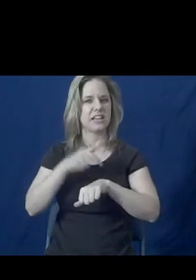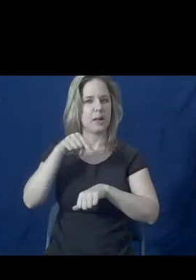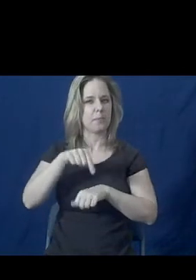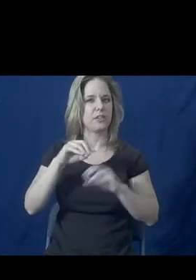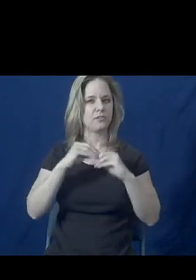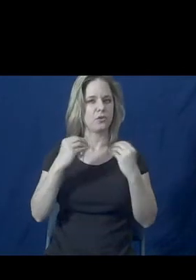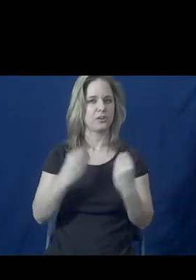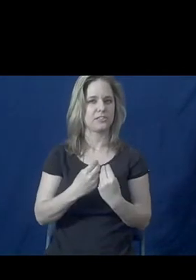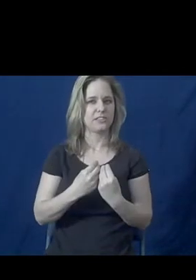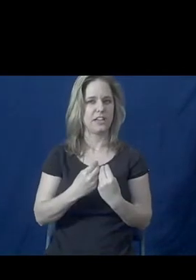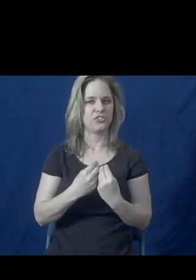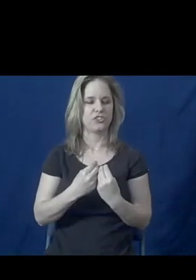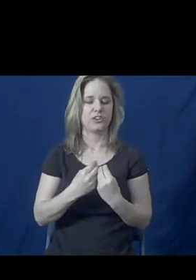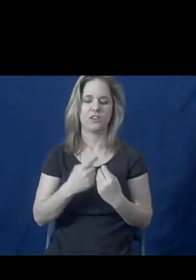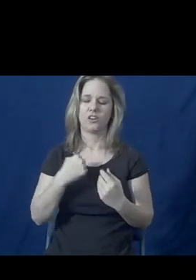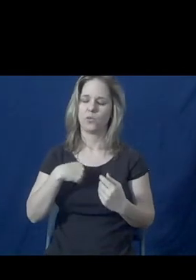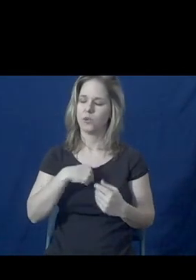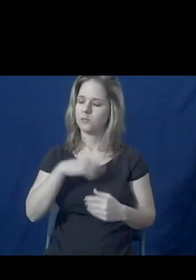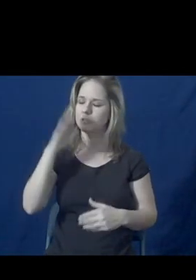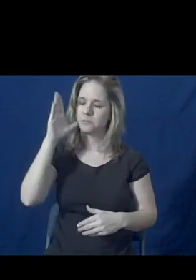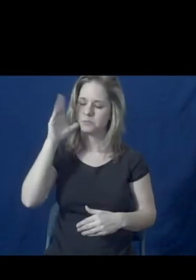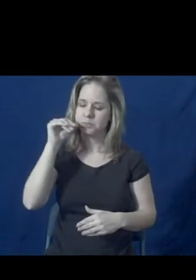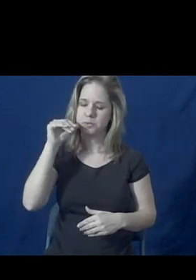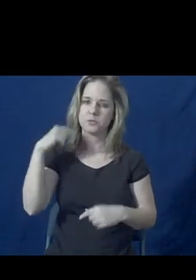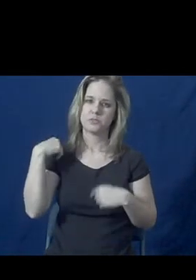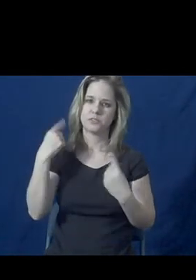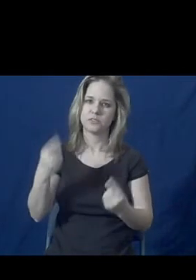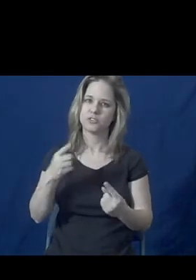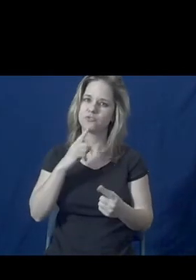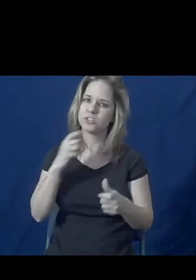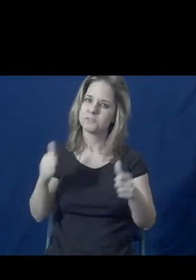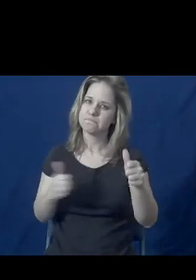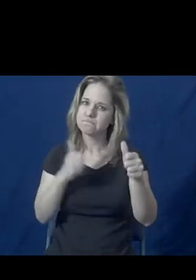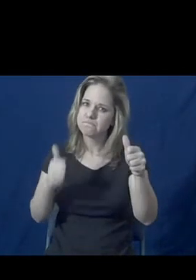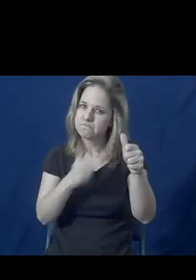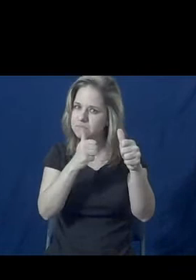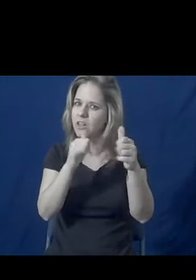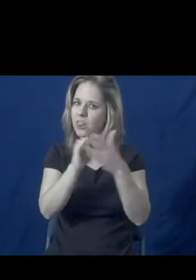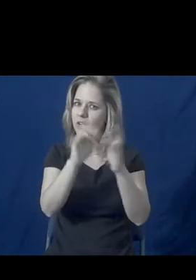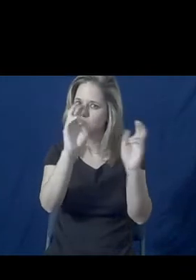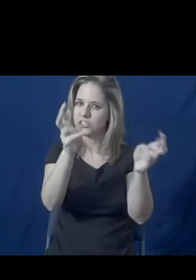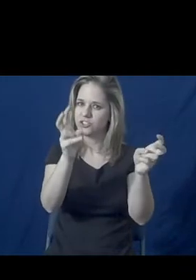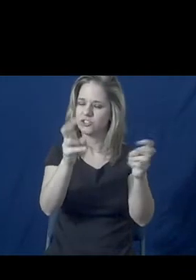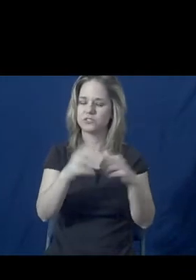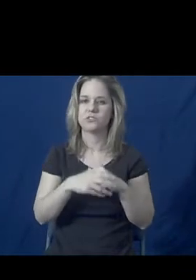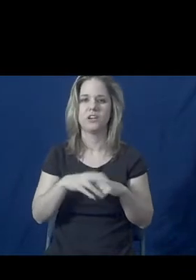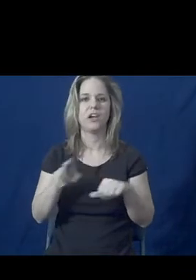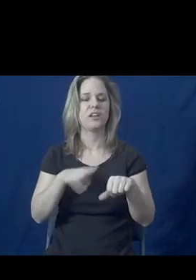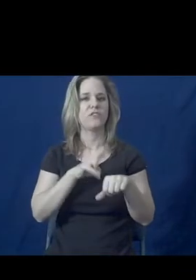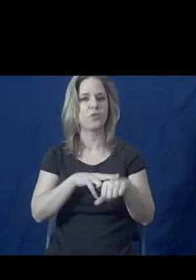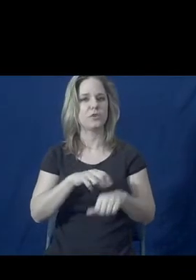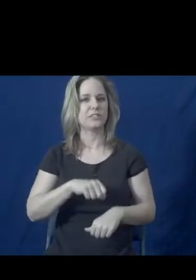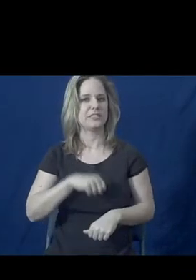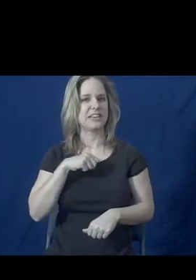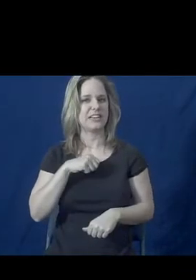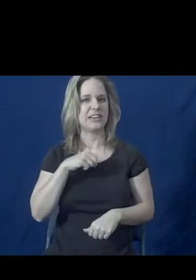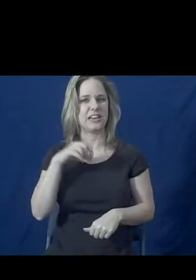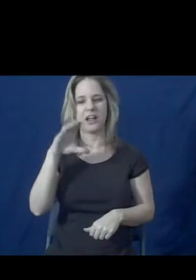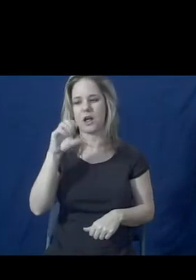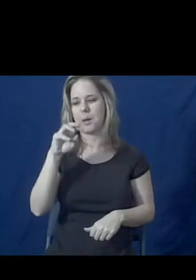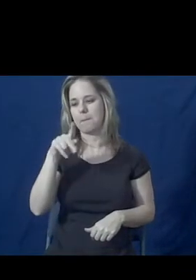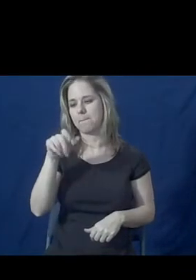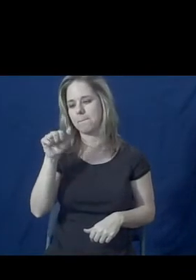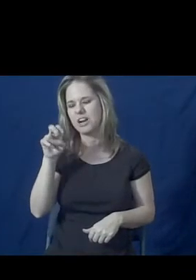organization that has been doggedly determined to champion those issues. of course, dignity and compassion is something that